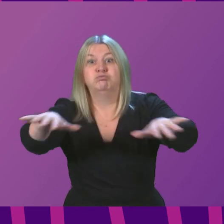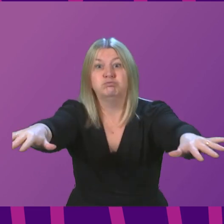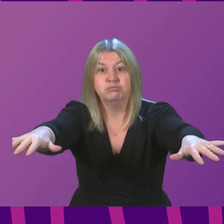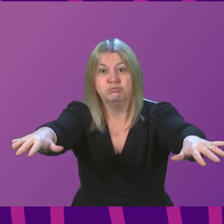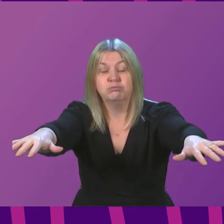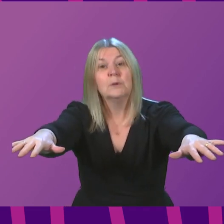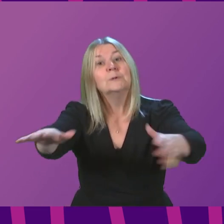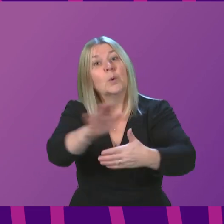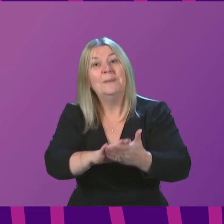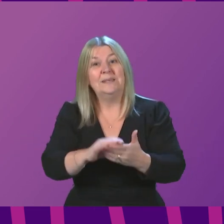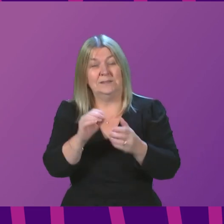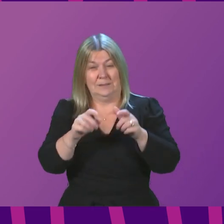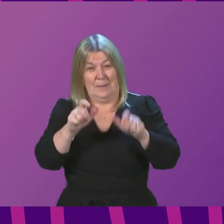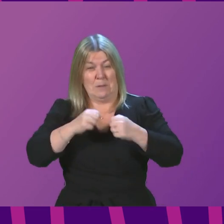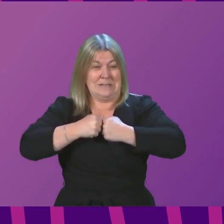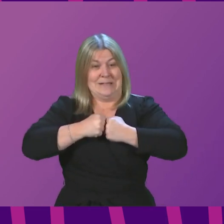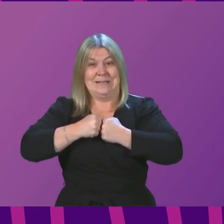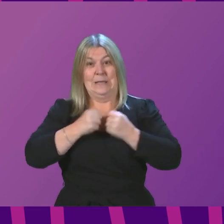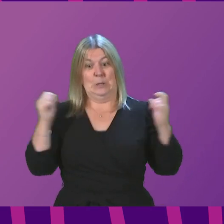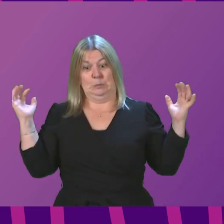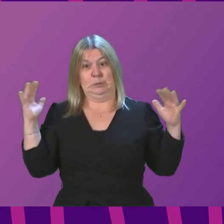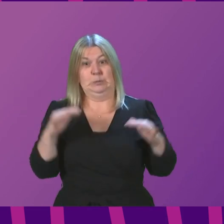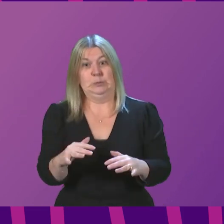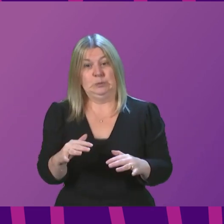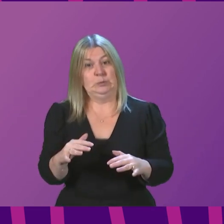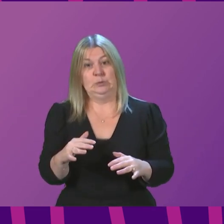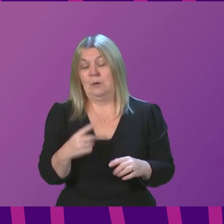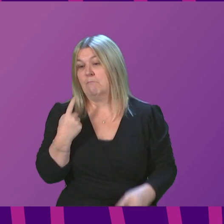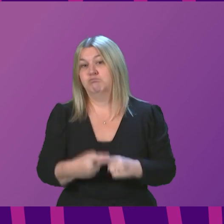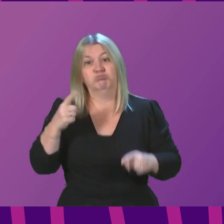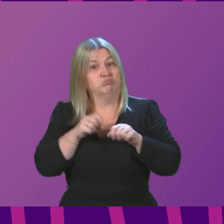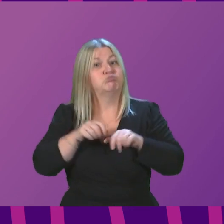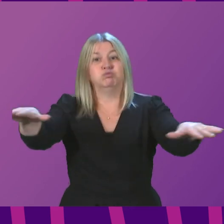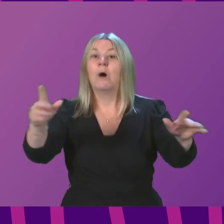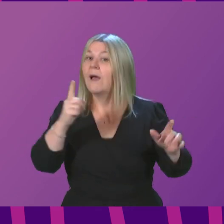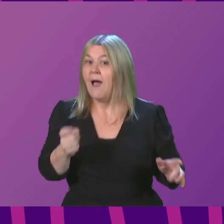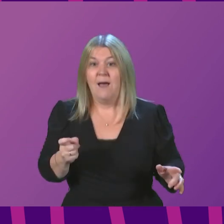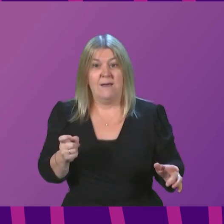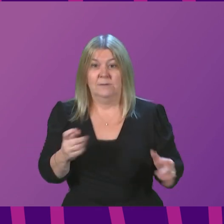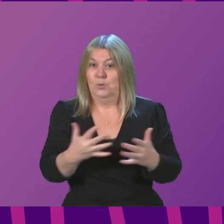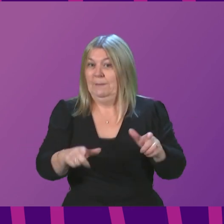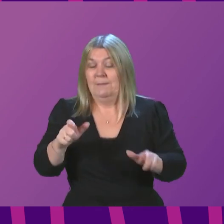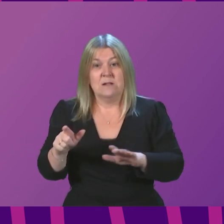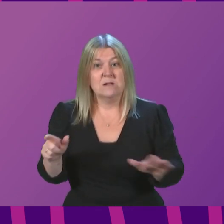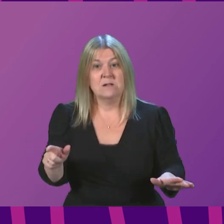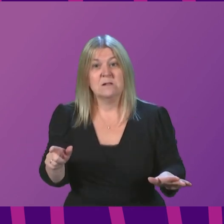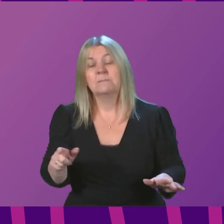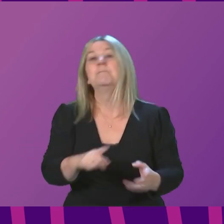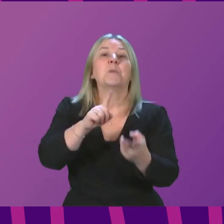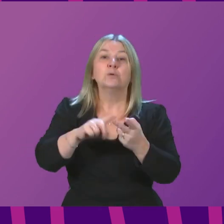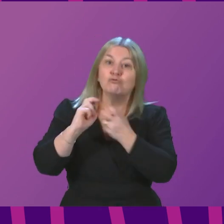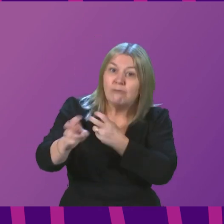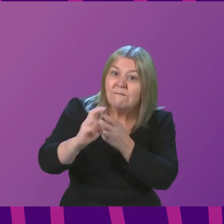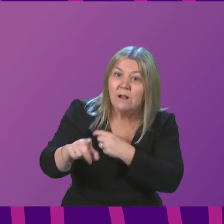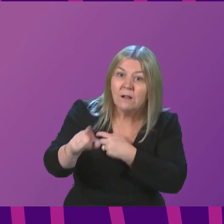much greater potential to become rapid super spreader events. Second, there are transmission risks associated with travel to